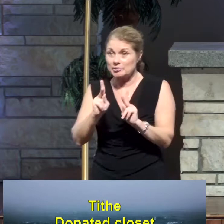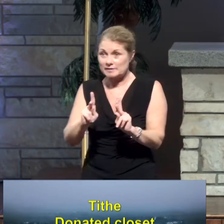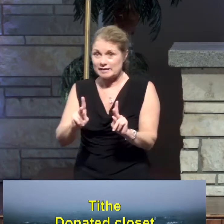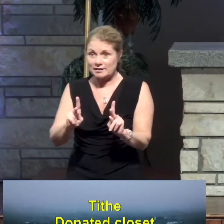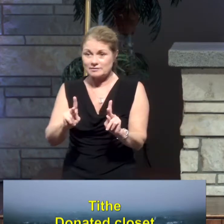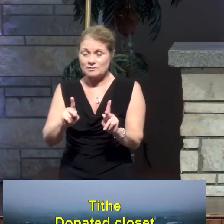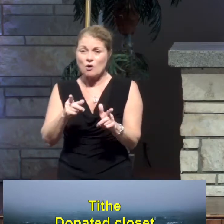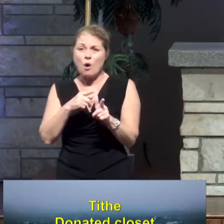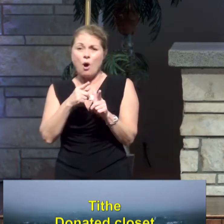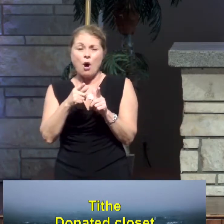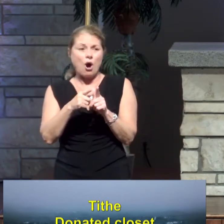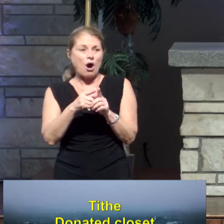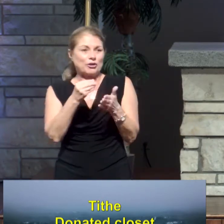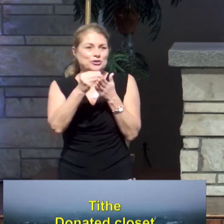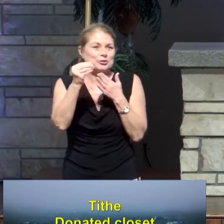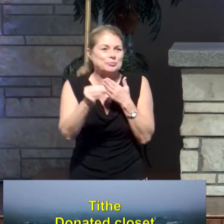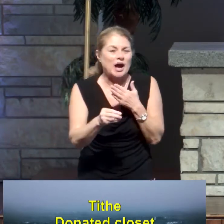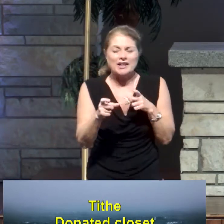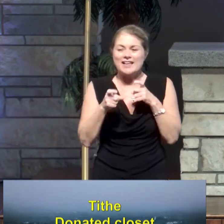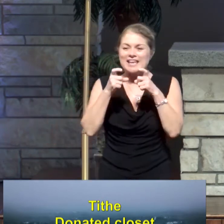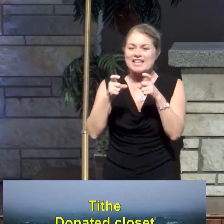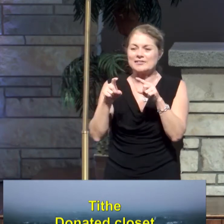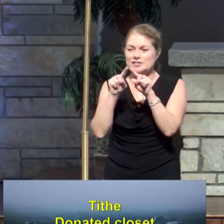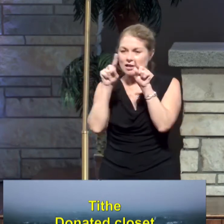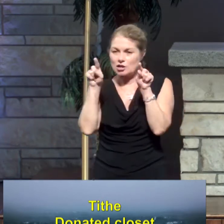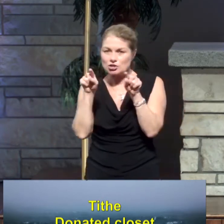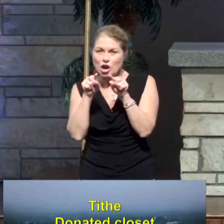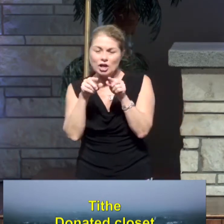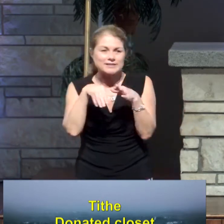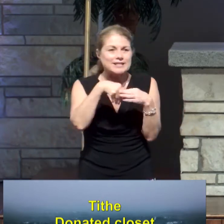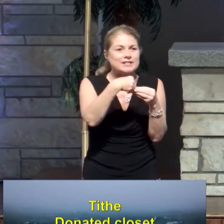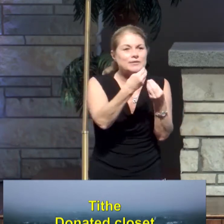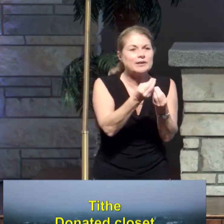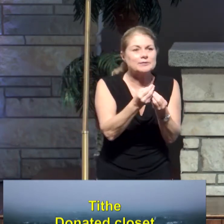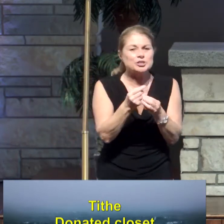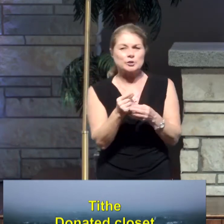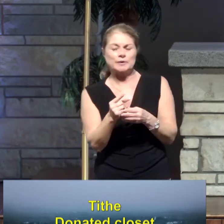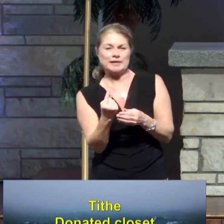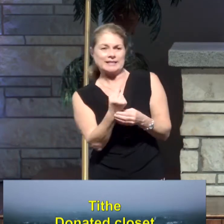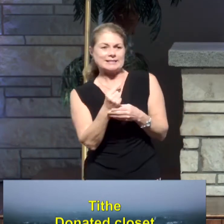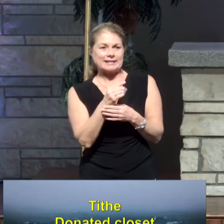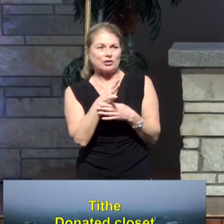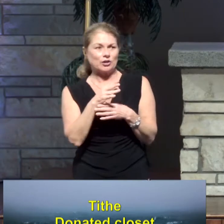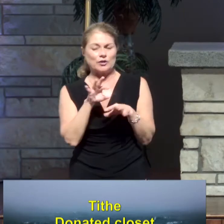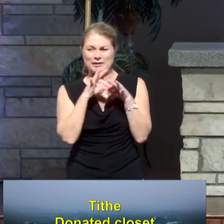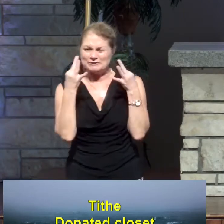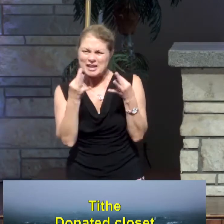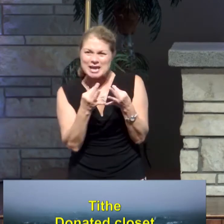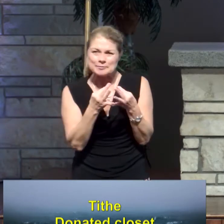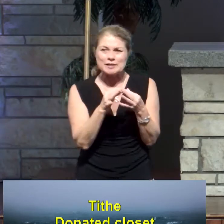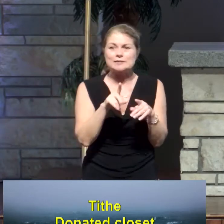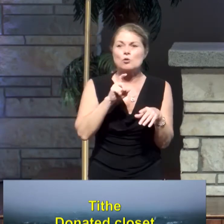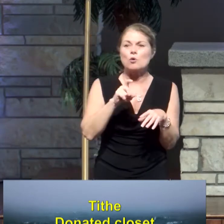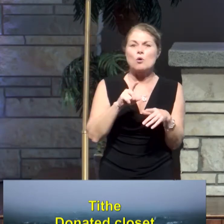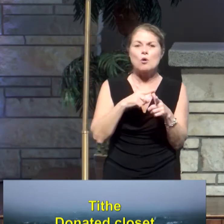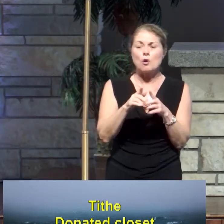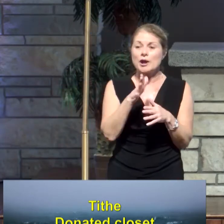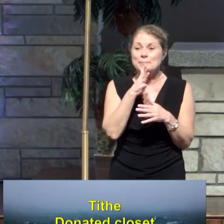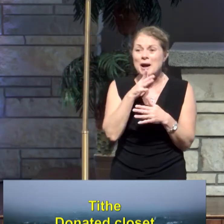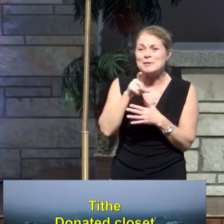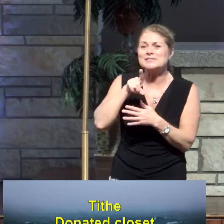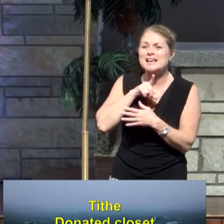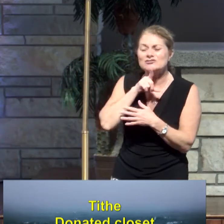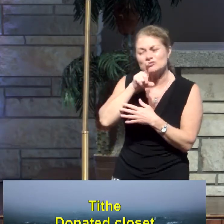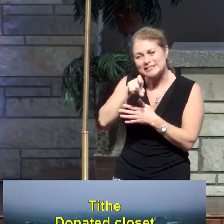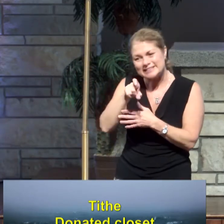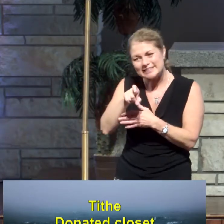or you went out and you bought a bunch of gift cards and you're giving them to single families or single moms in need. I mean,